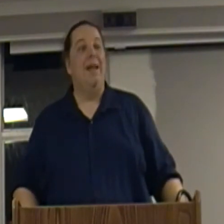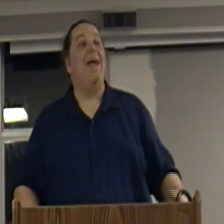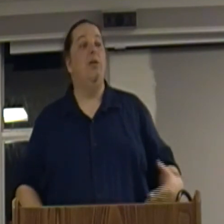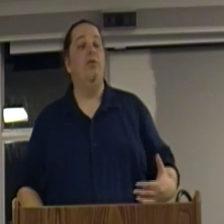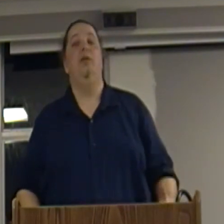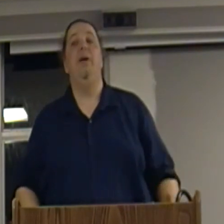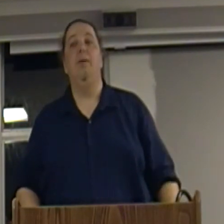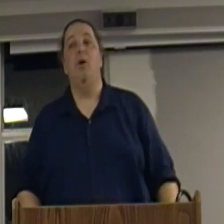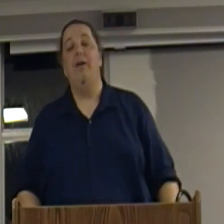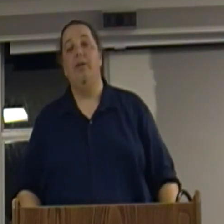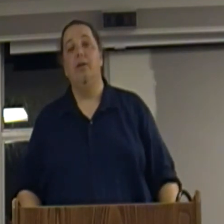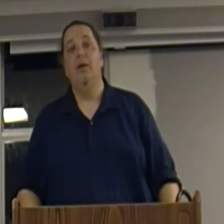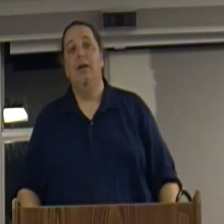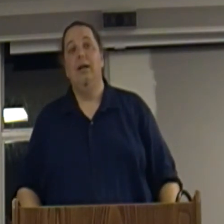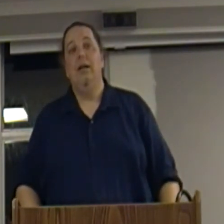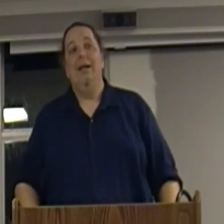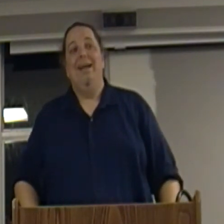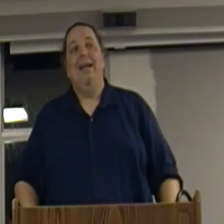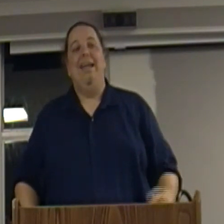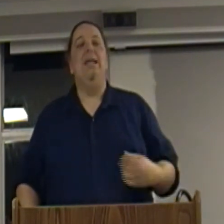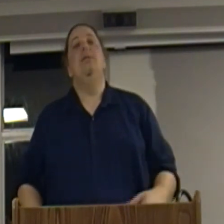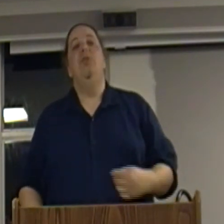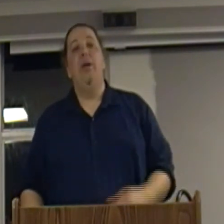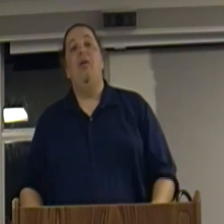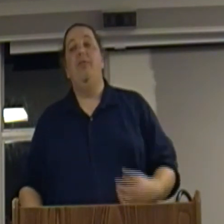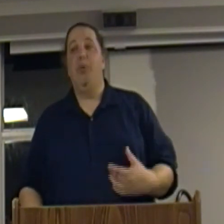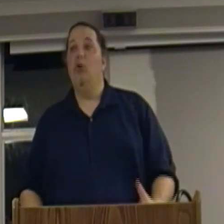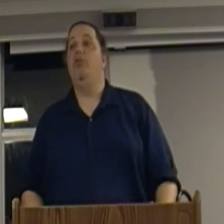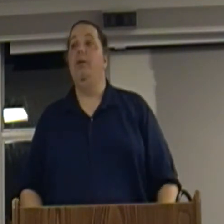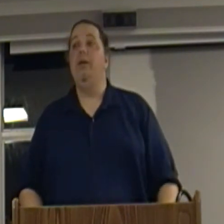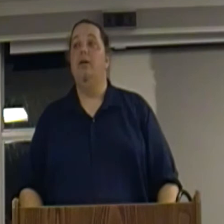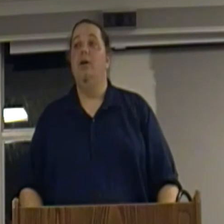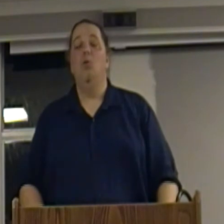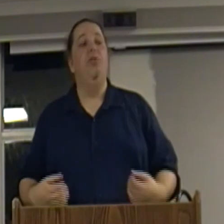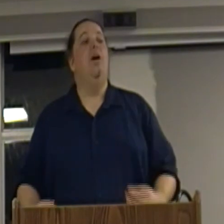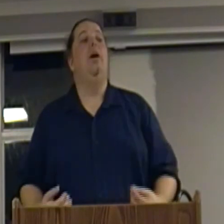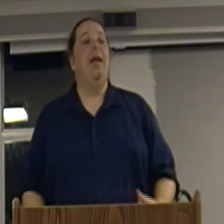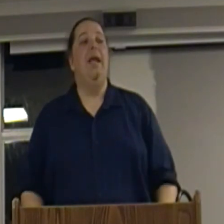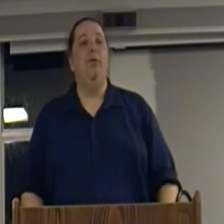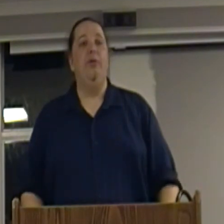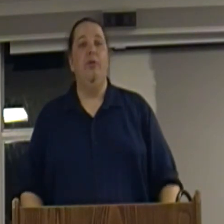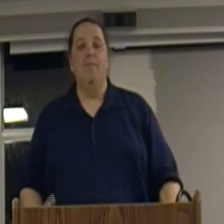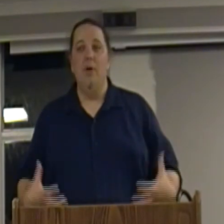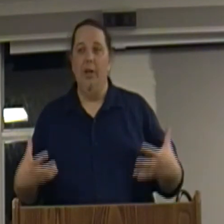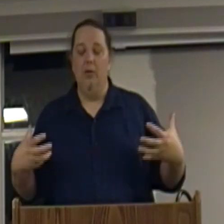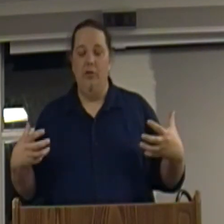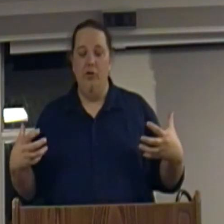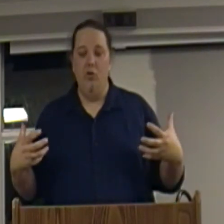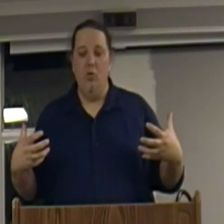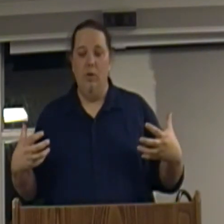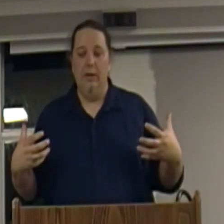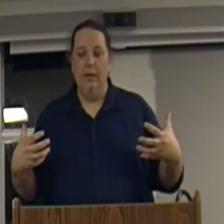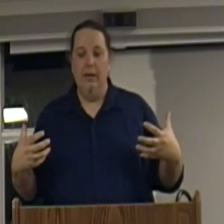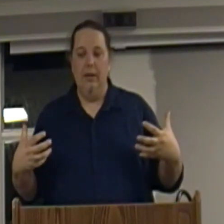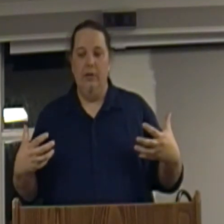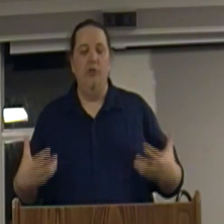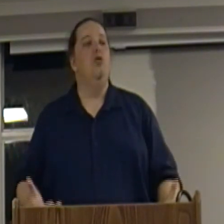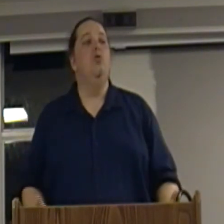you know, and still make a profit. He himself personally was unable to, you know, to do